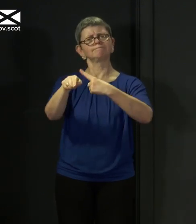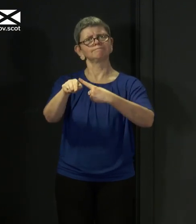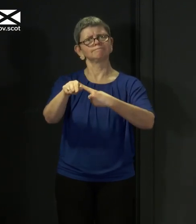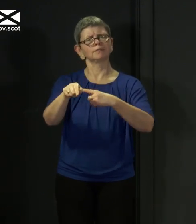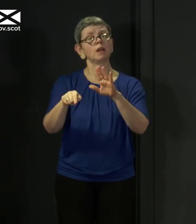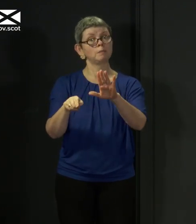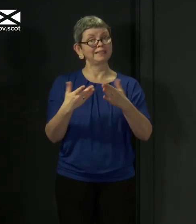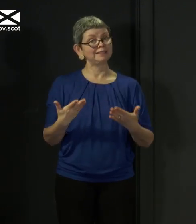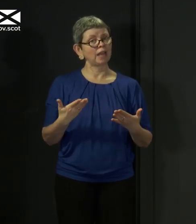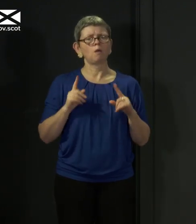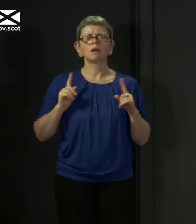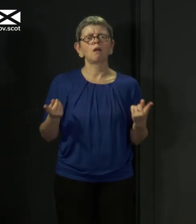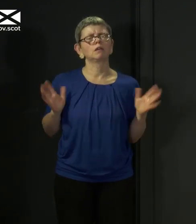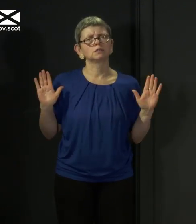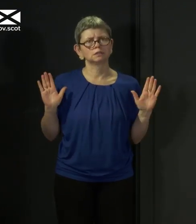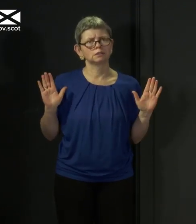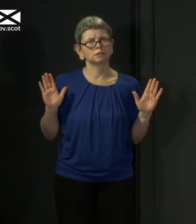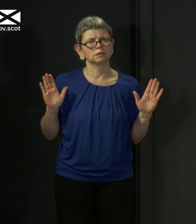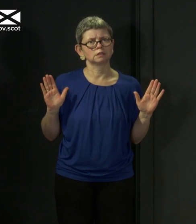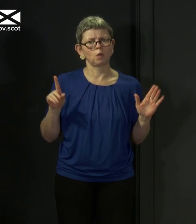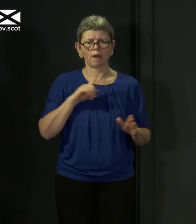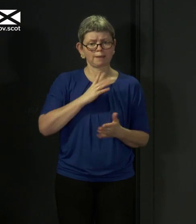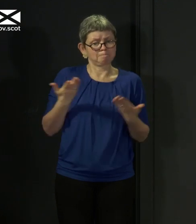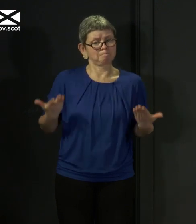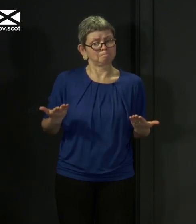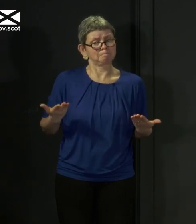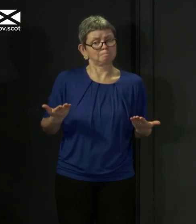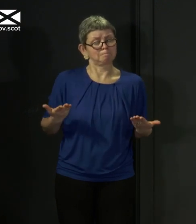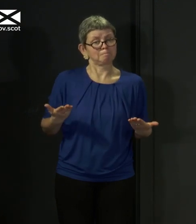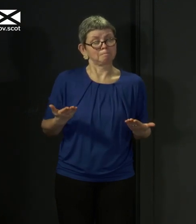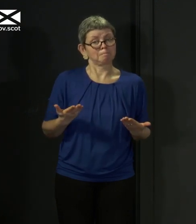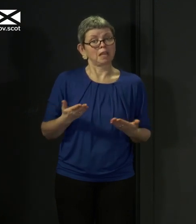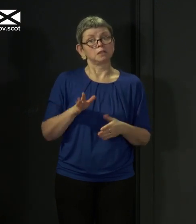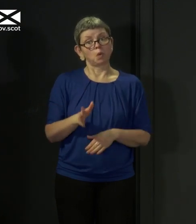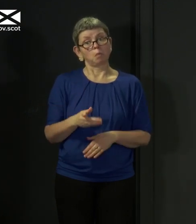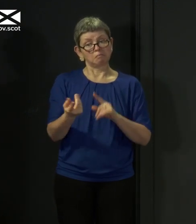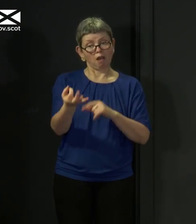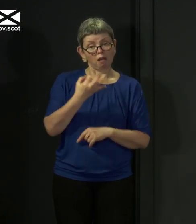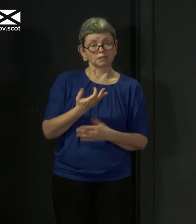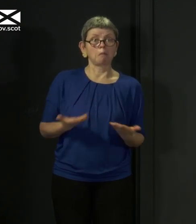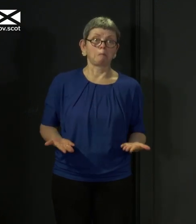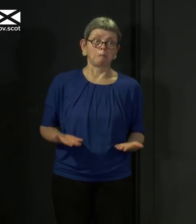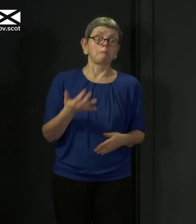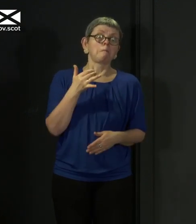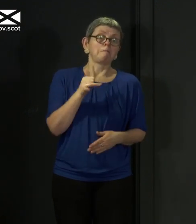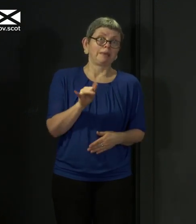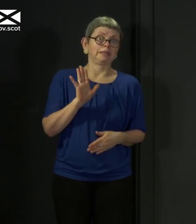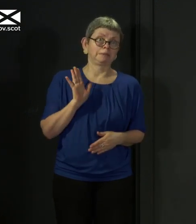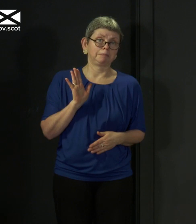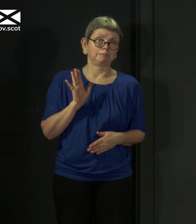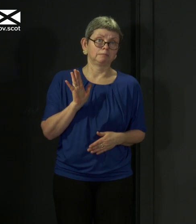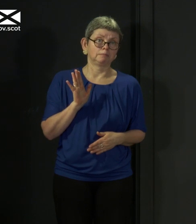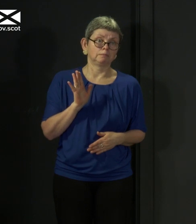I'm not going to do that right now. So my answer to all of these questions at the moment are maybe. We are looking at different options about how we could